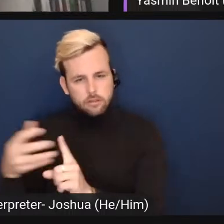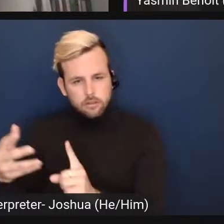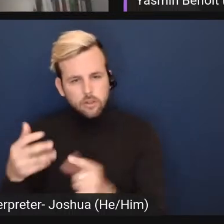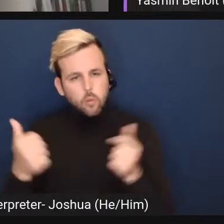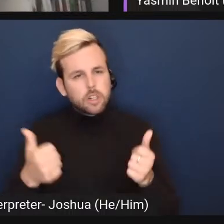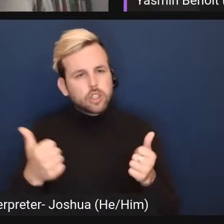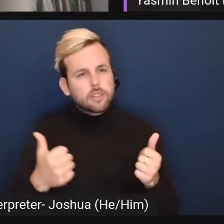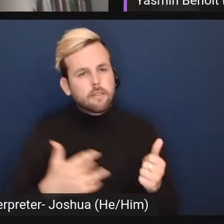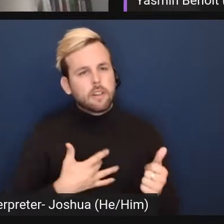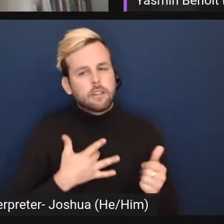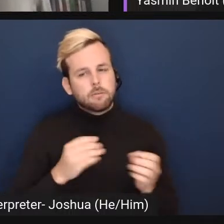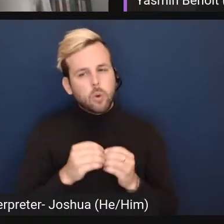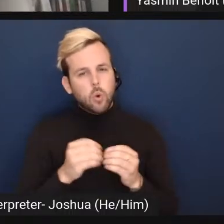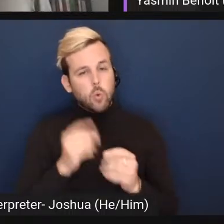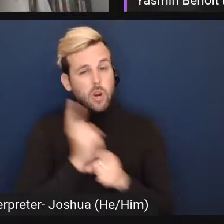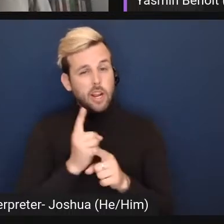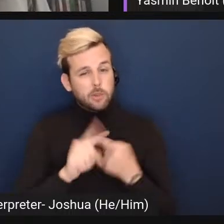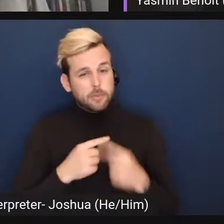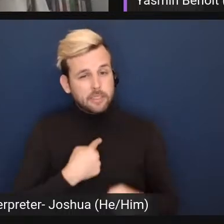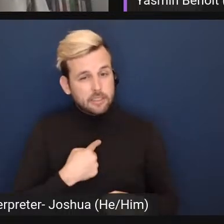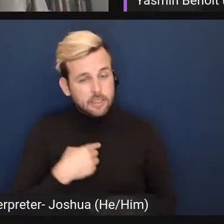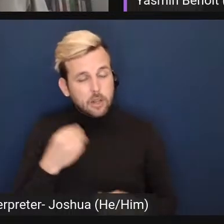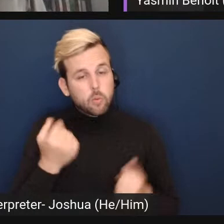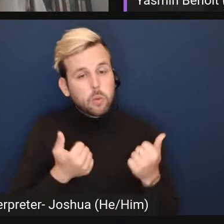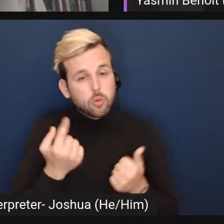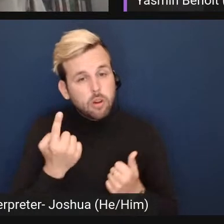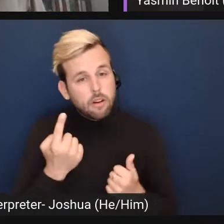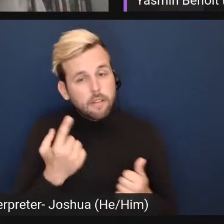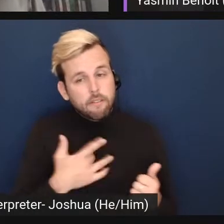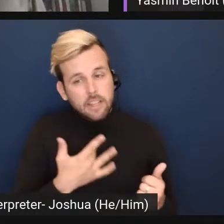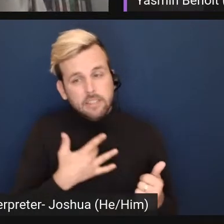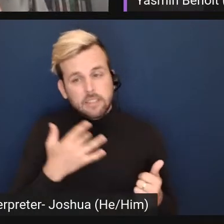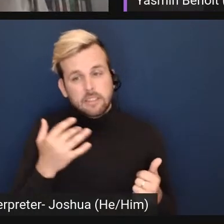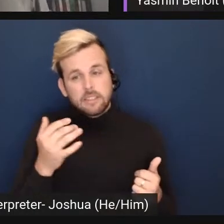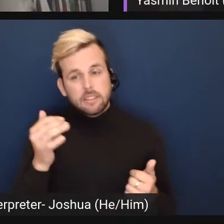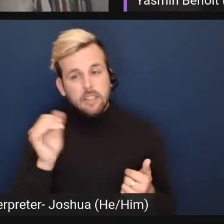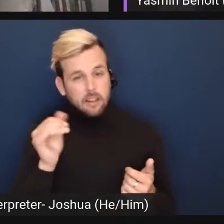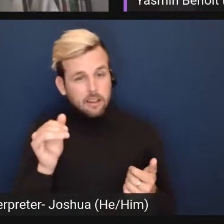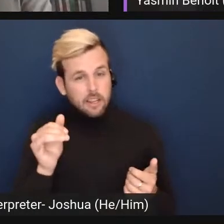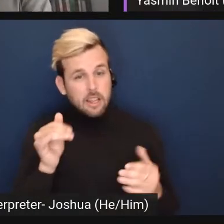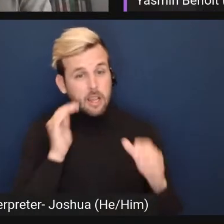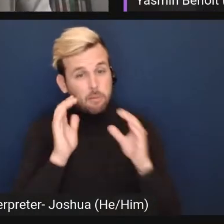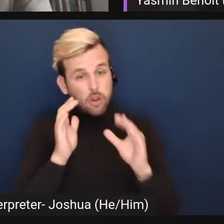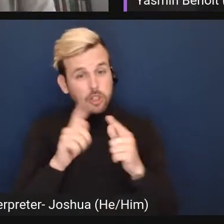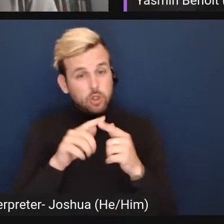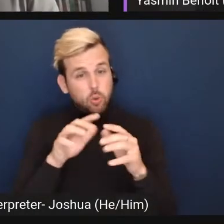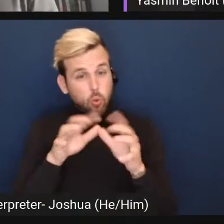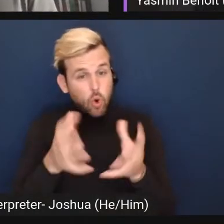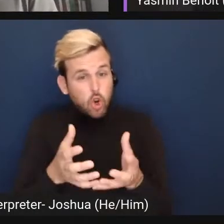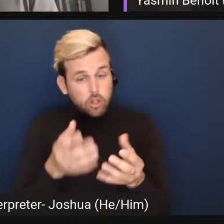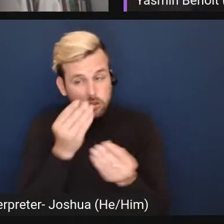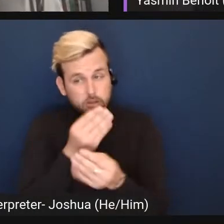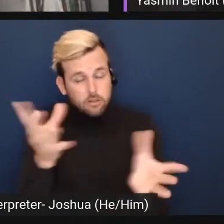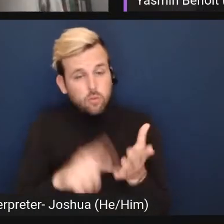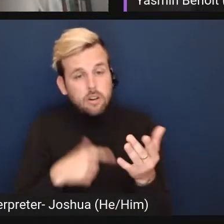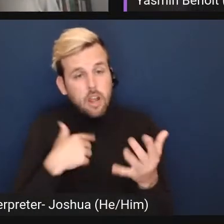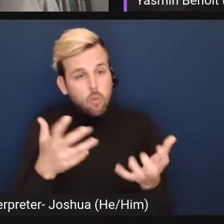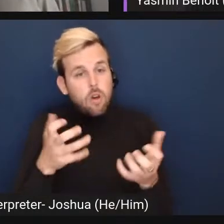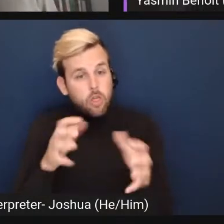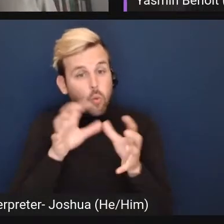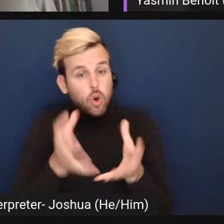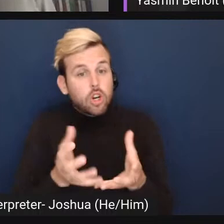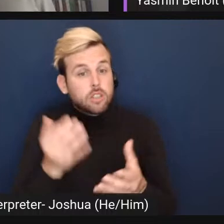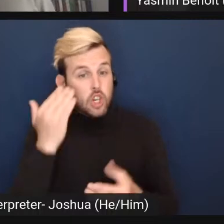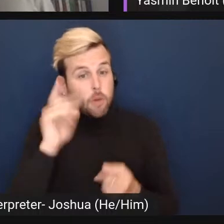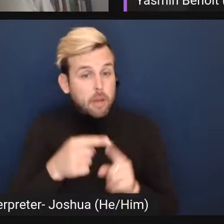one just feels more right to me and which one feels like it communicates to the world what I want the world to know